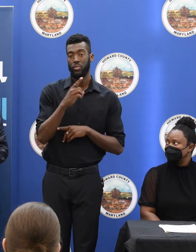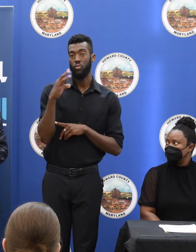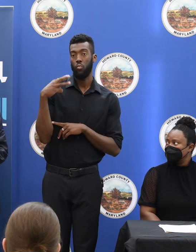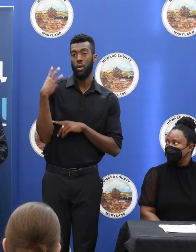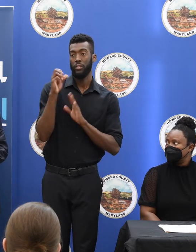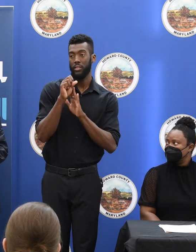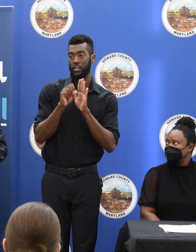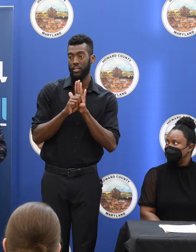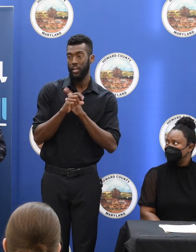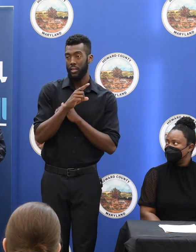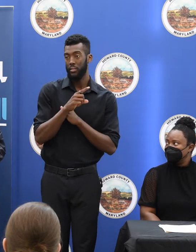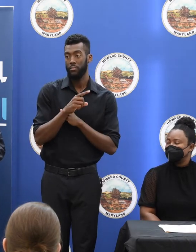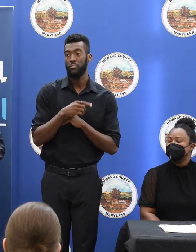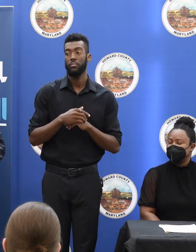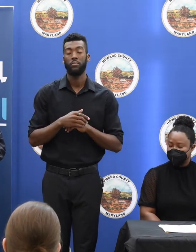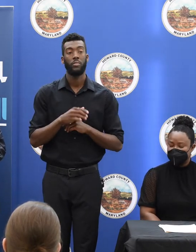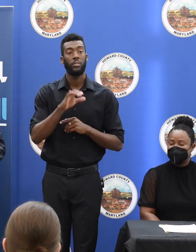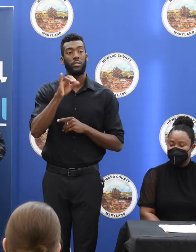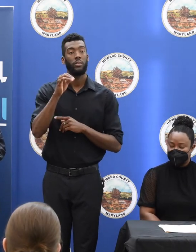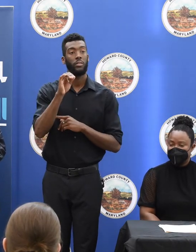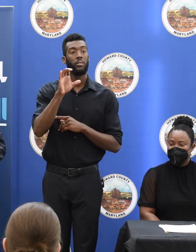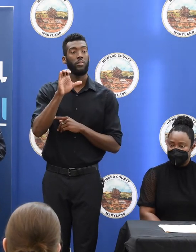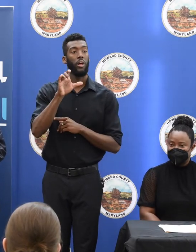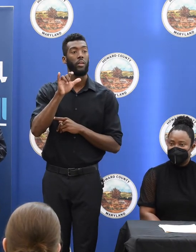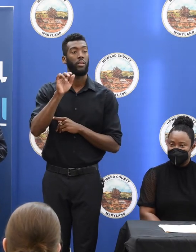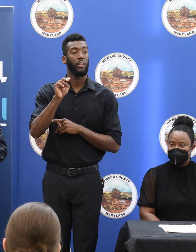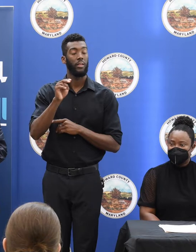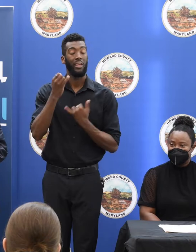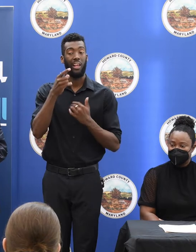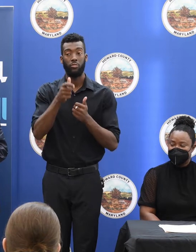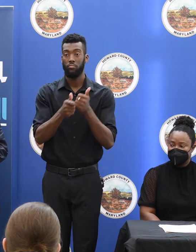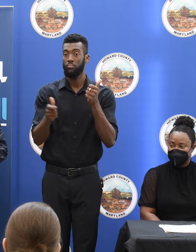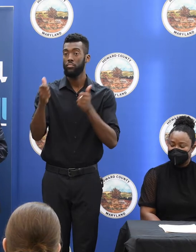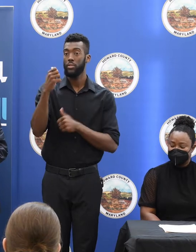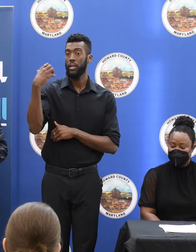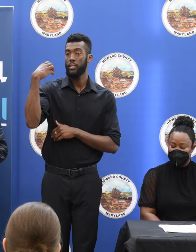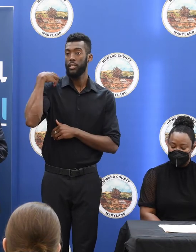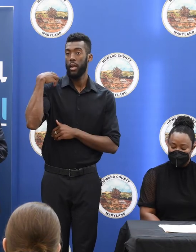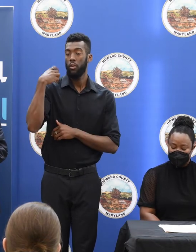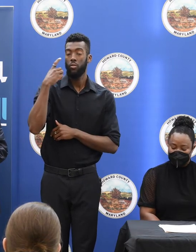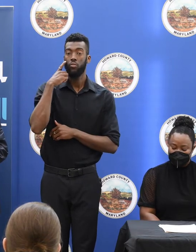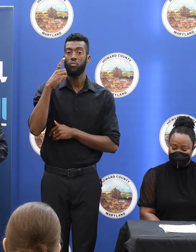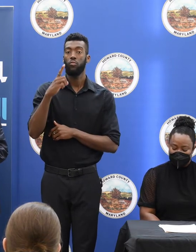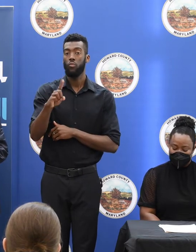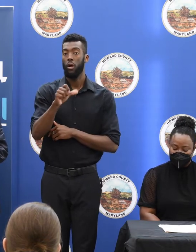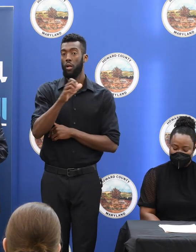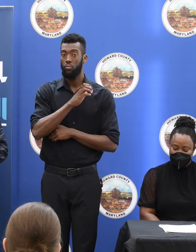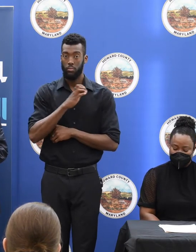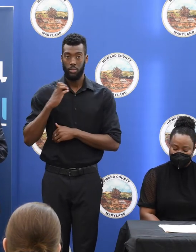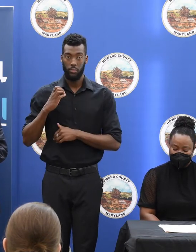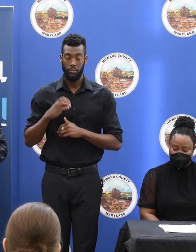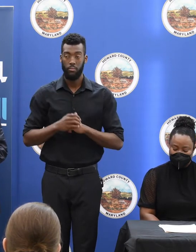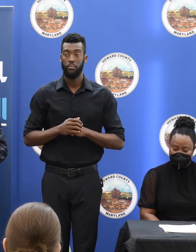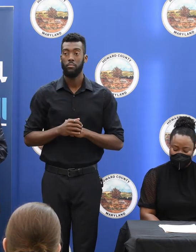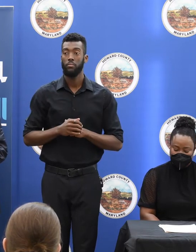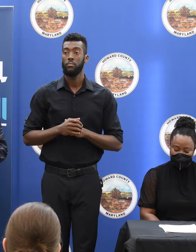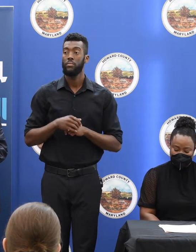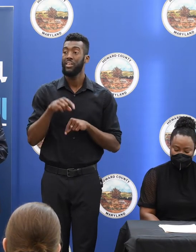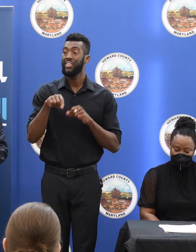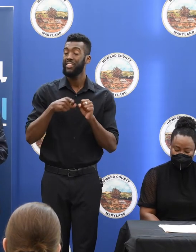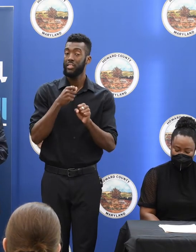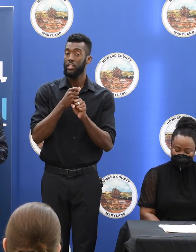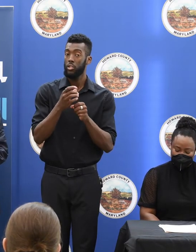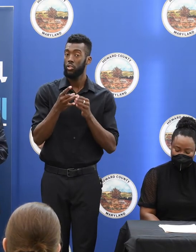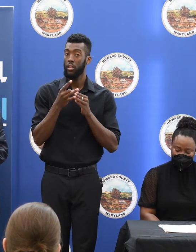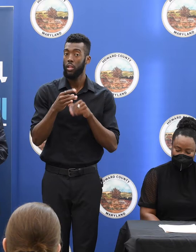Delegate Jocelyn Pena Melnick, who is the chair now of the House Health and Government Operations Committee. And she led on a bill this year